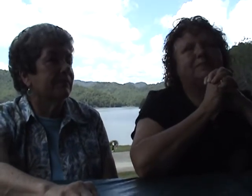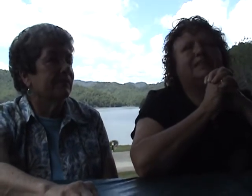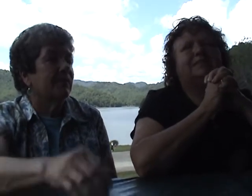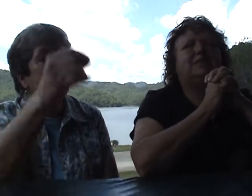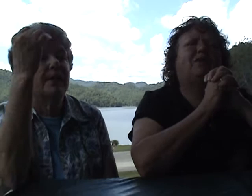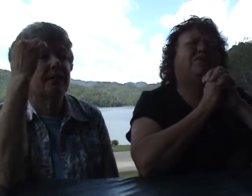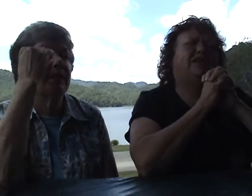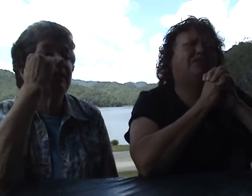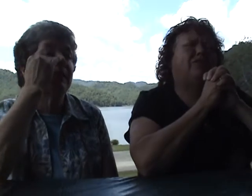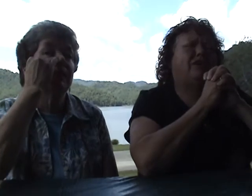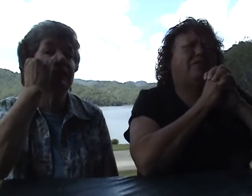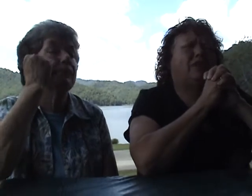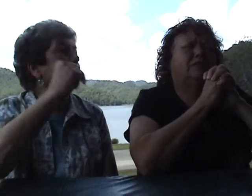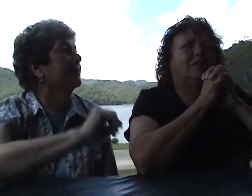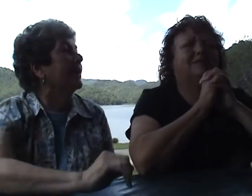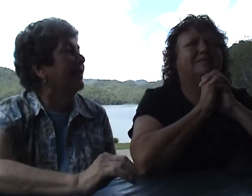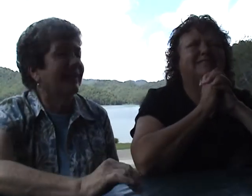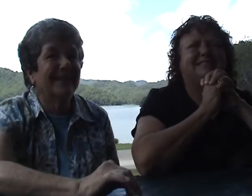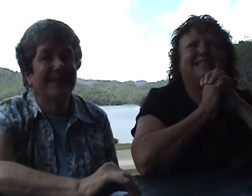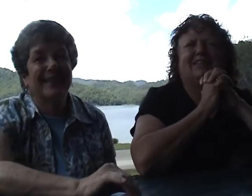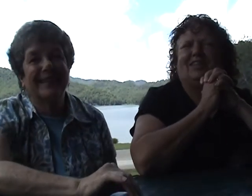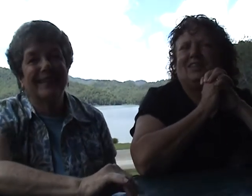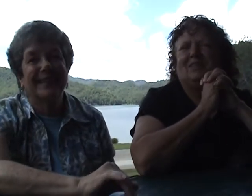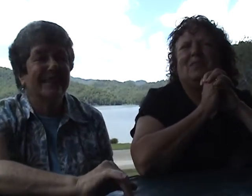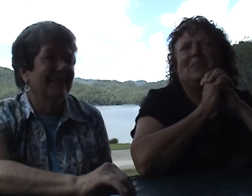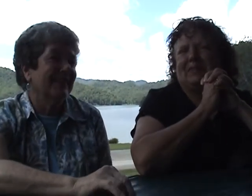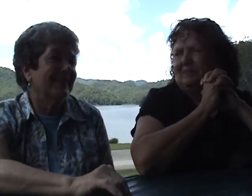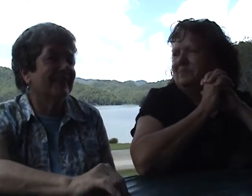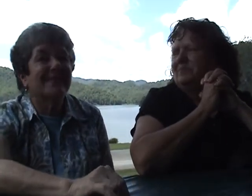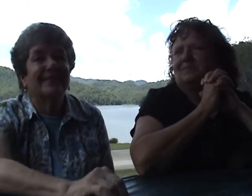See, butterflies will think of us. Yeah, I was an Aunt Aura.